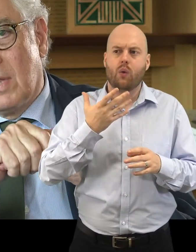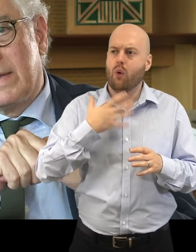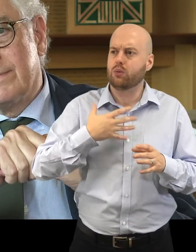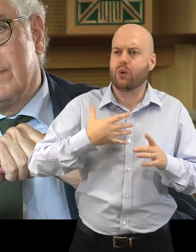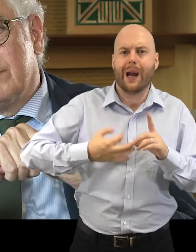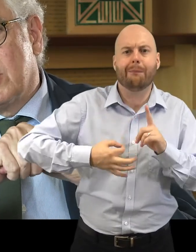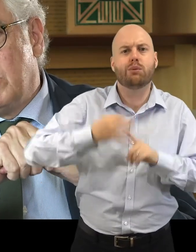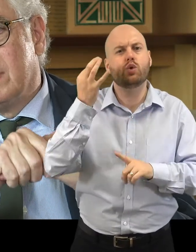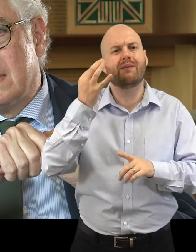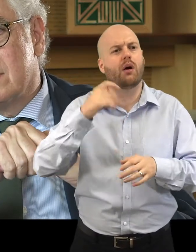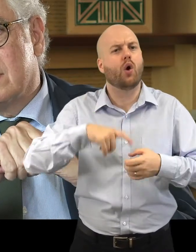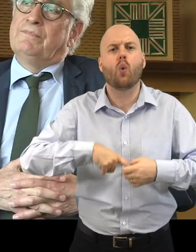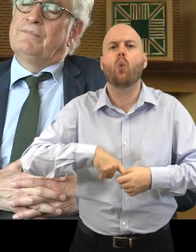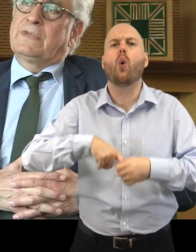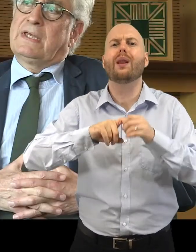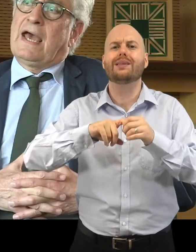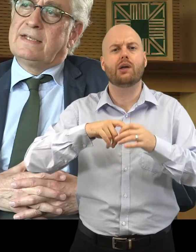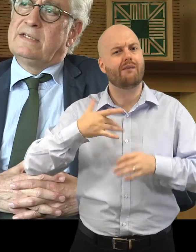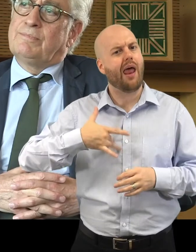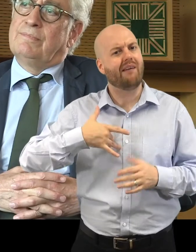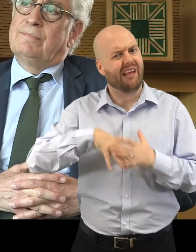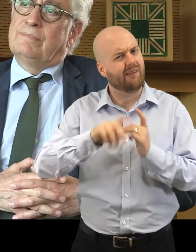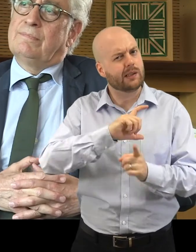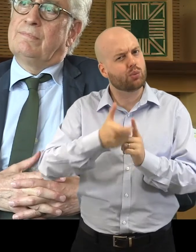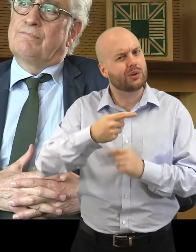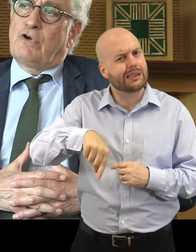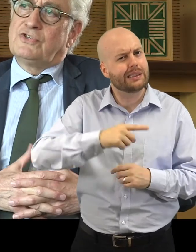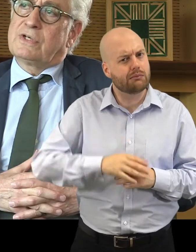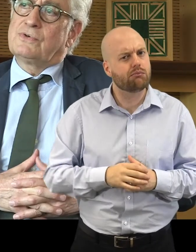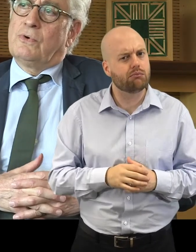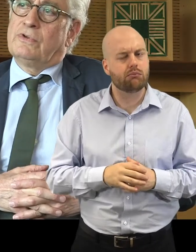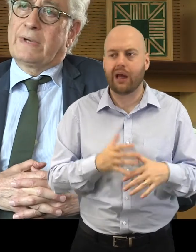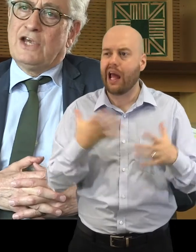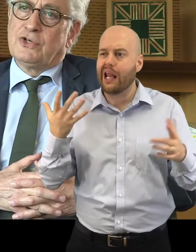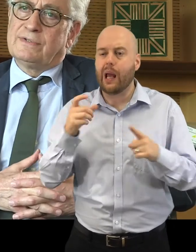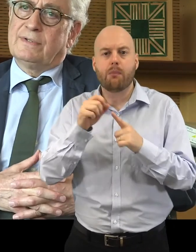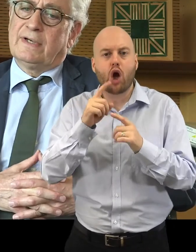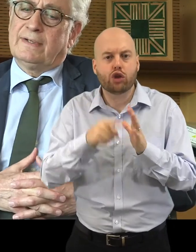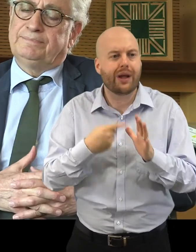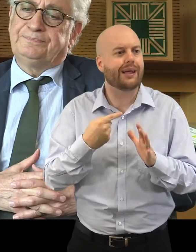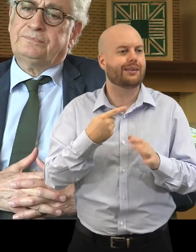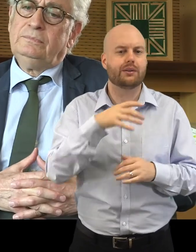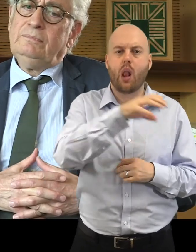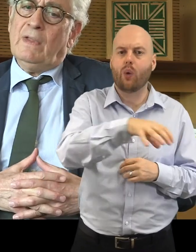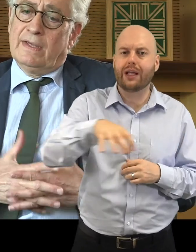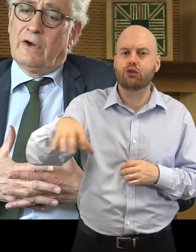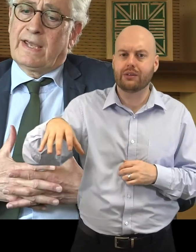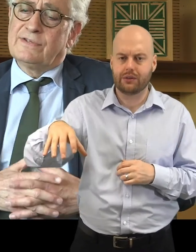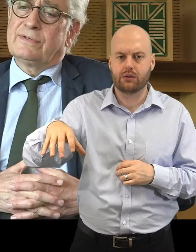life of the community's candidate projects or locations, in our case,